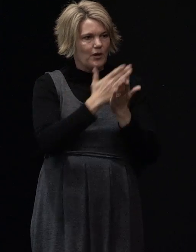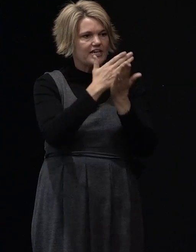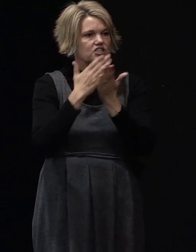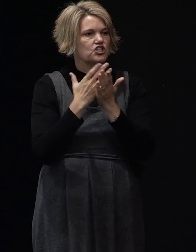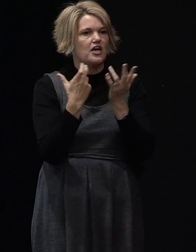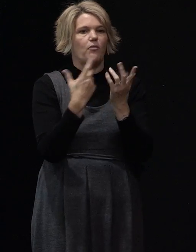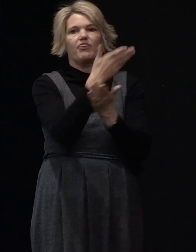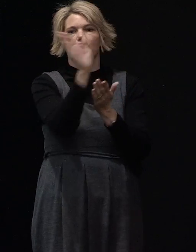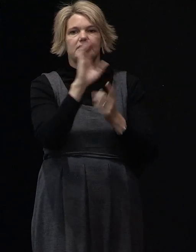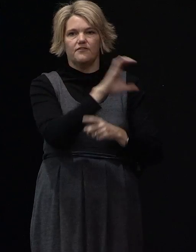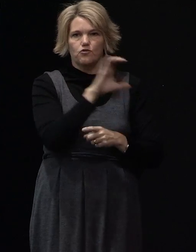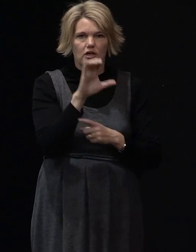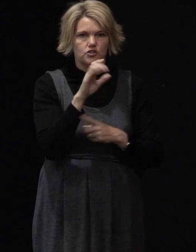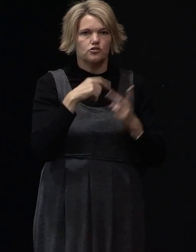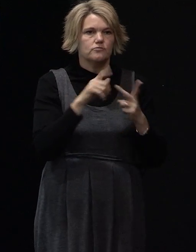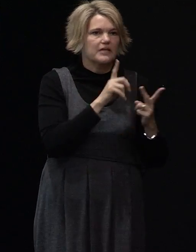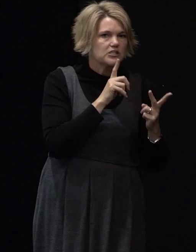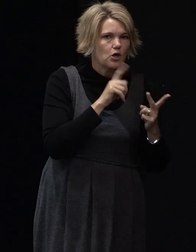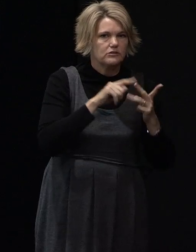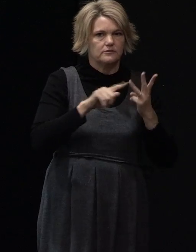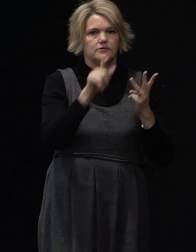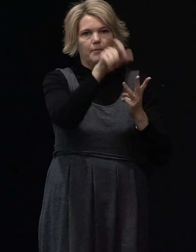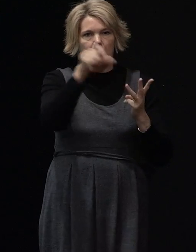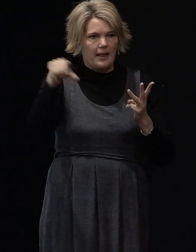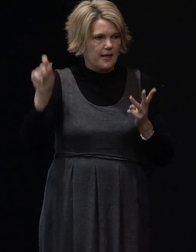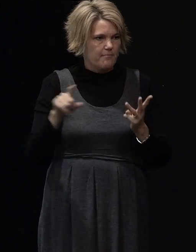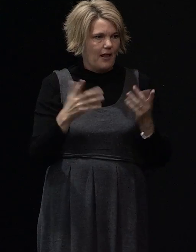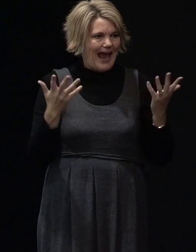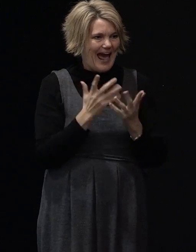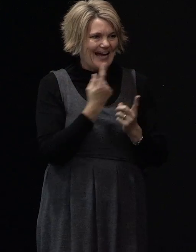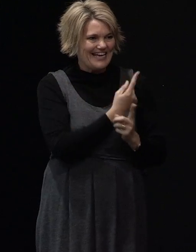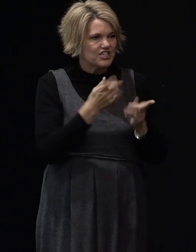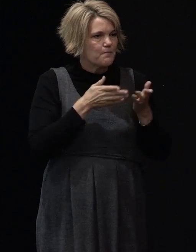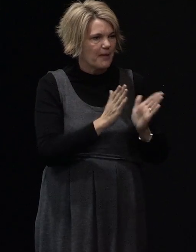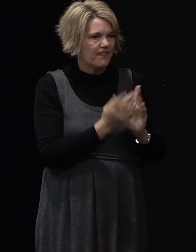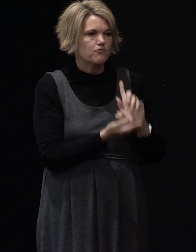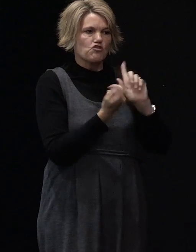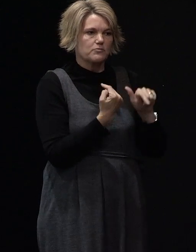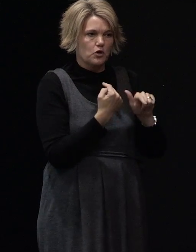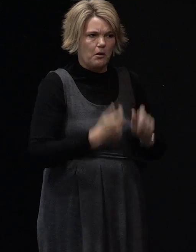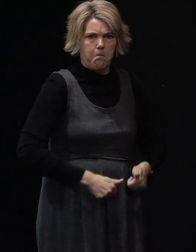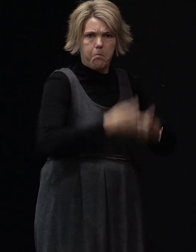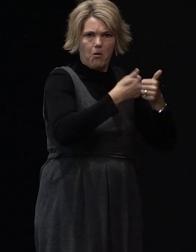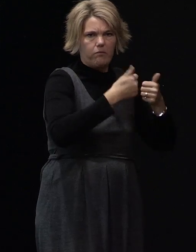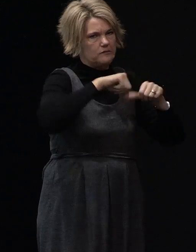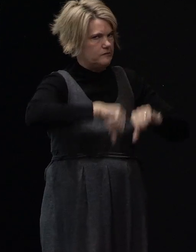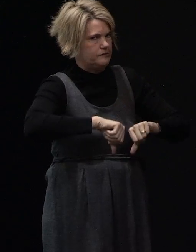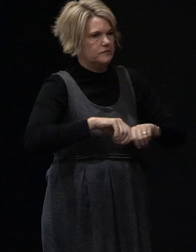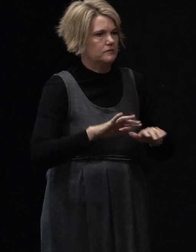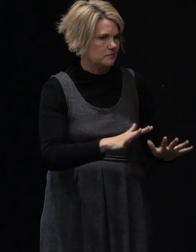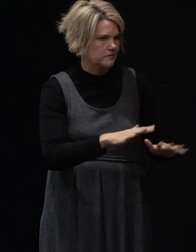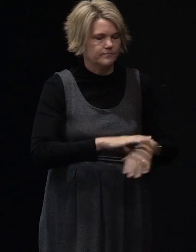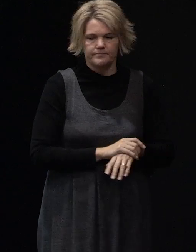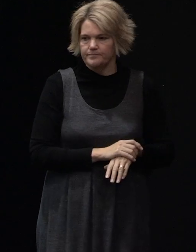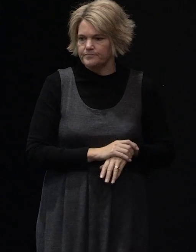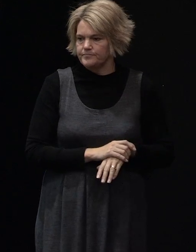contractors and consultants how each process and method has responded. At the moment we're in the middle of preparing